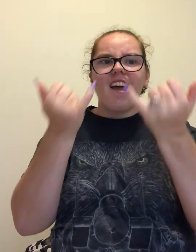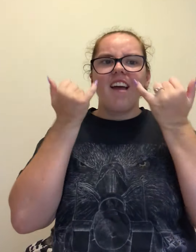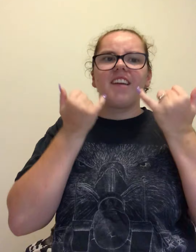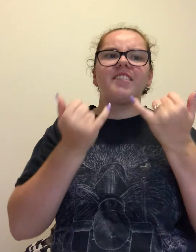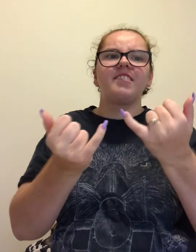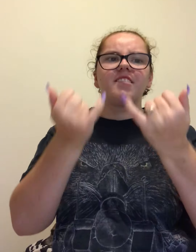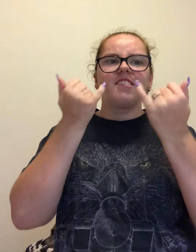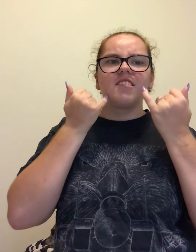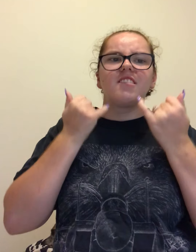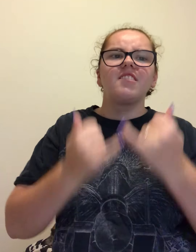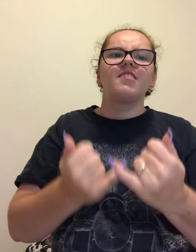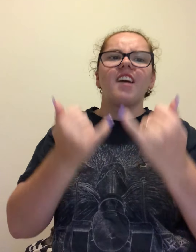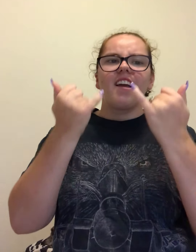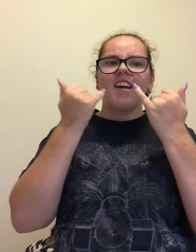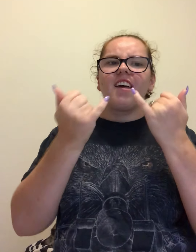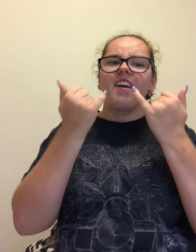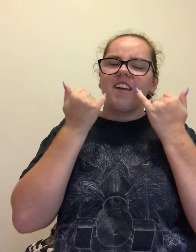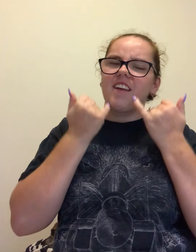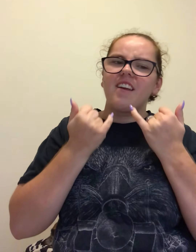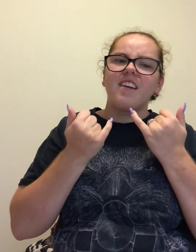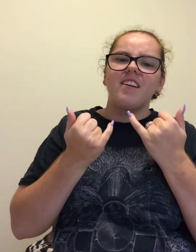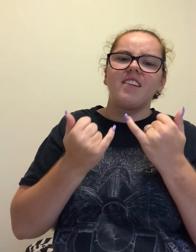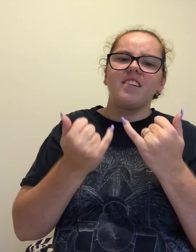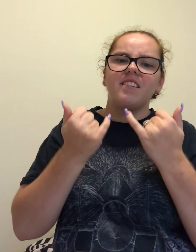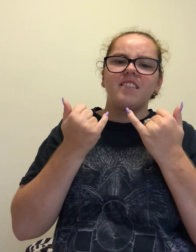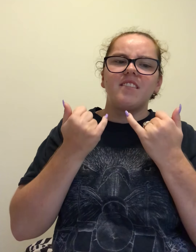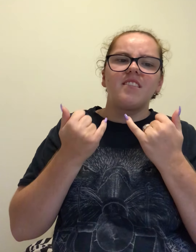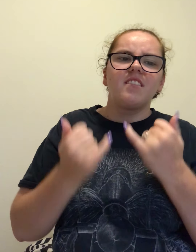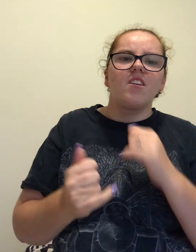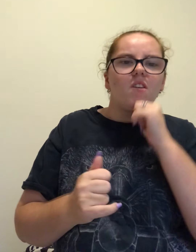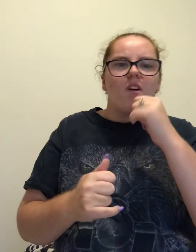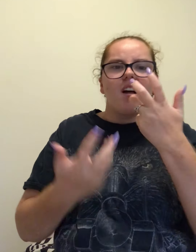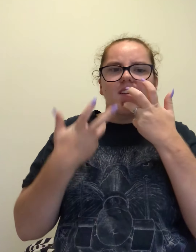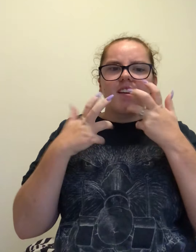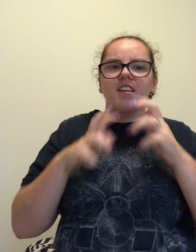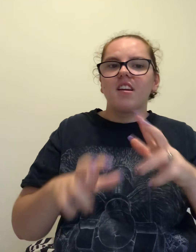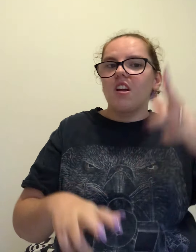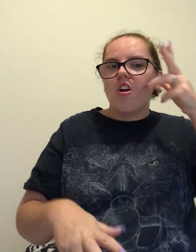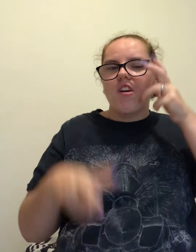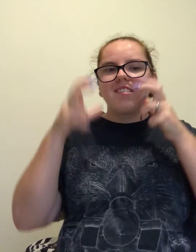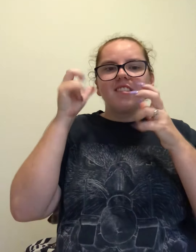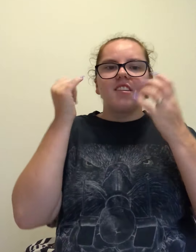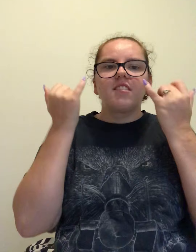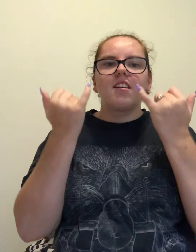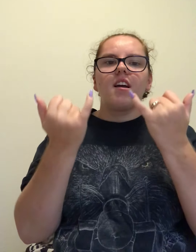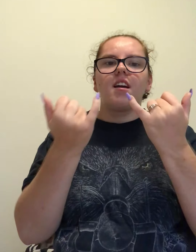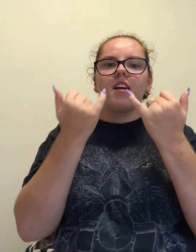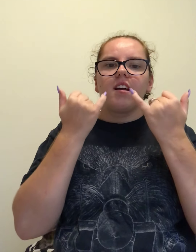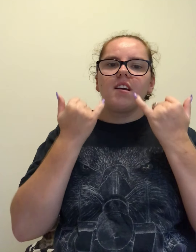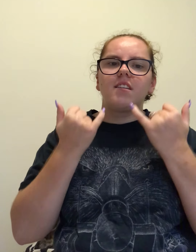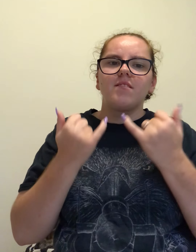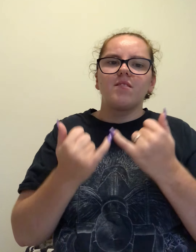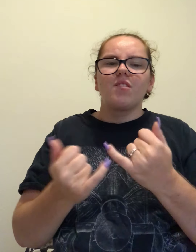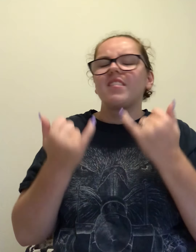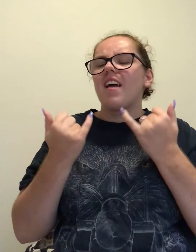Today Don't wanna hear it today, today